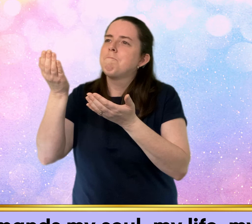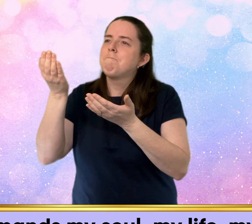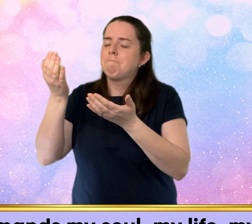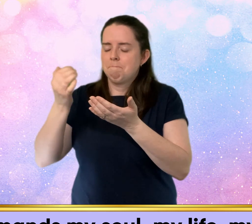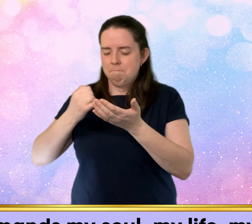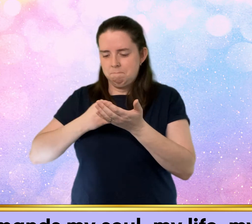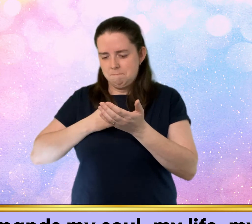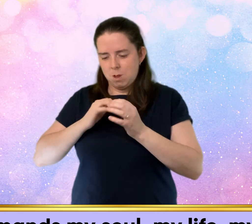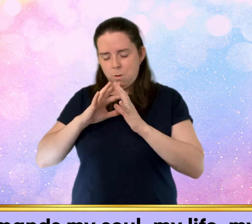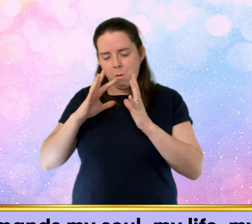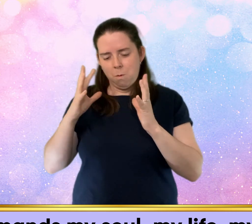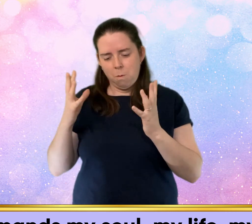home